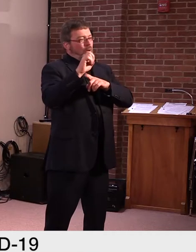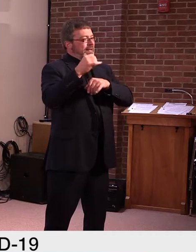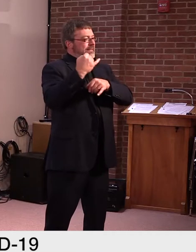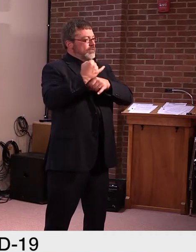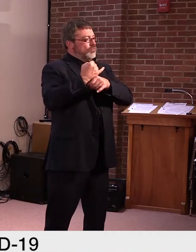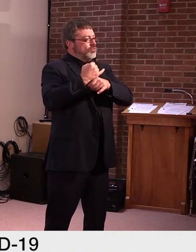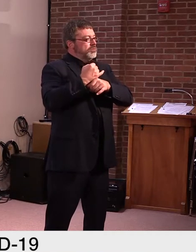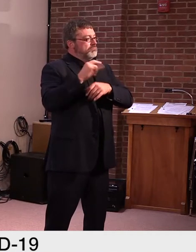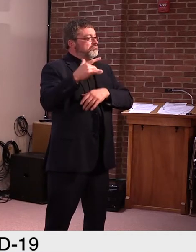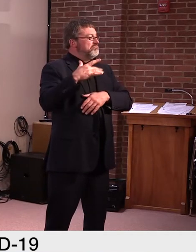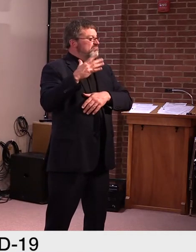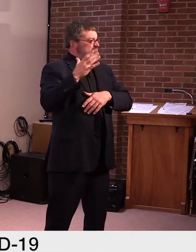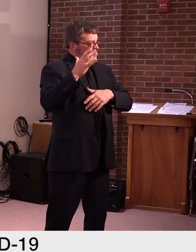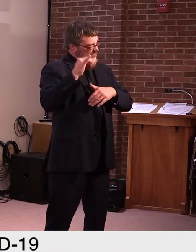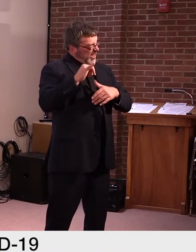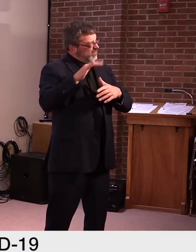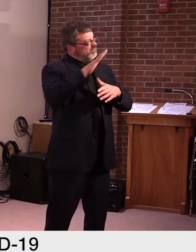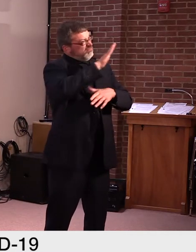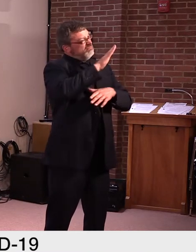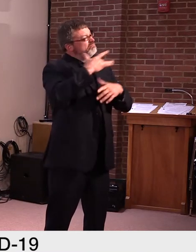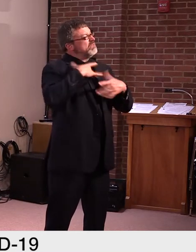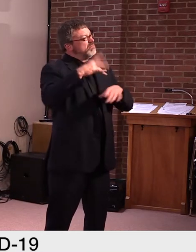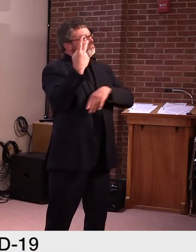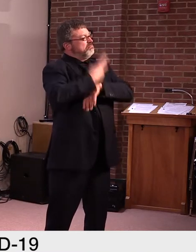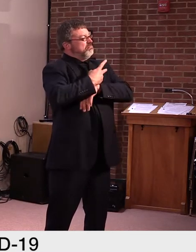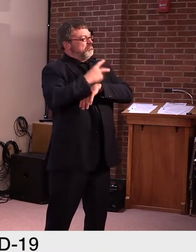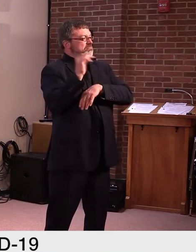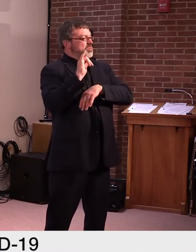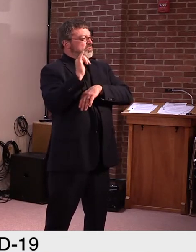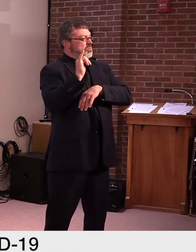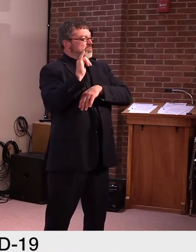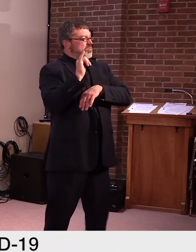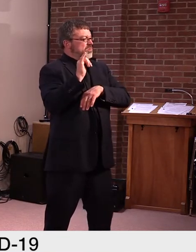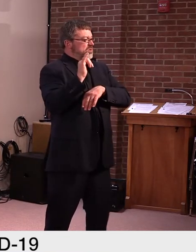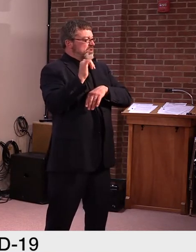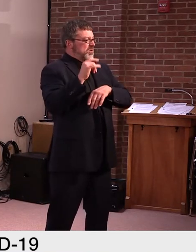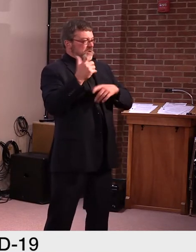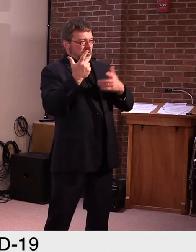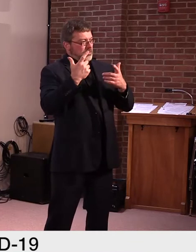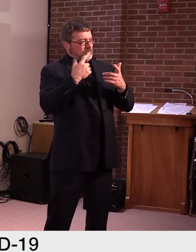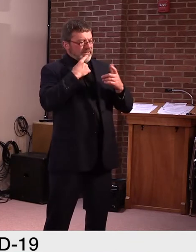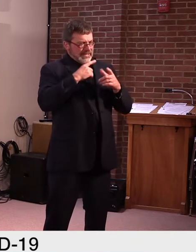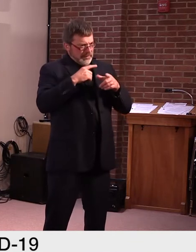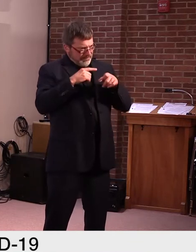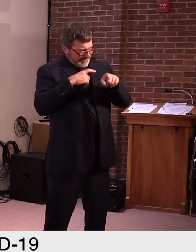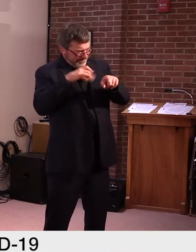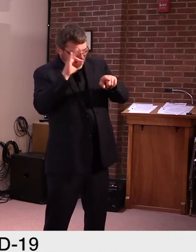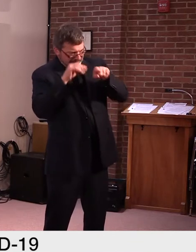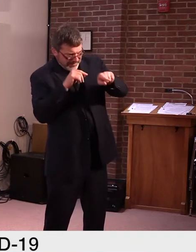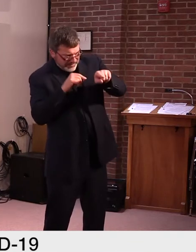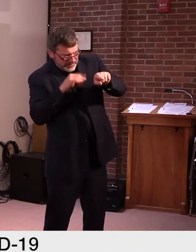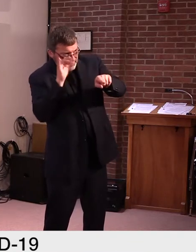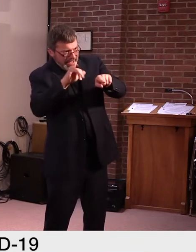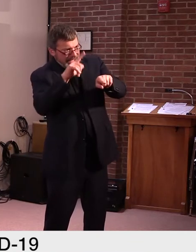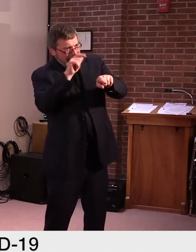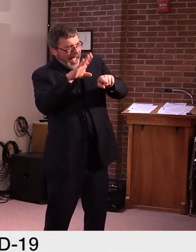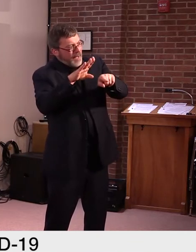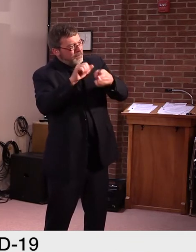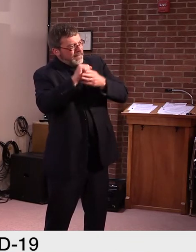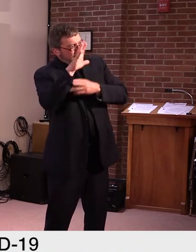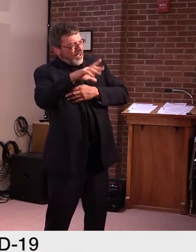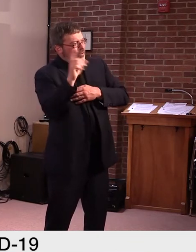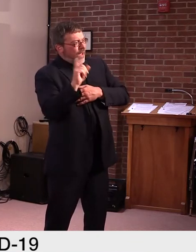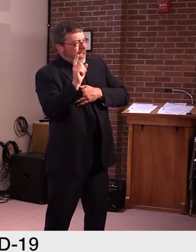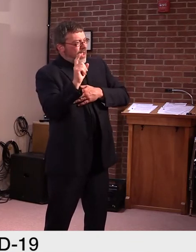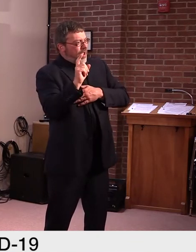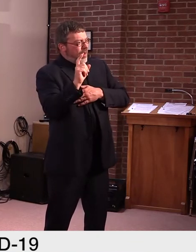does, um, vary depending on what labs you have. But again, our average turnaround days is about 2.1.